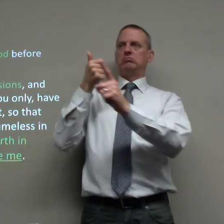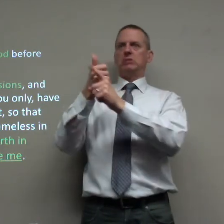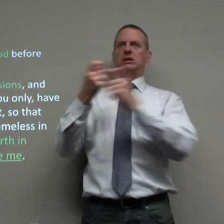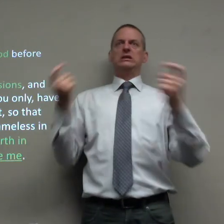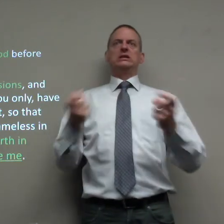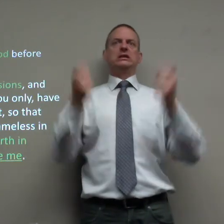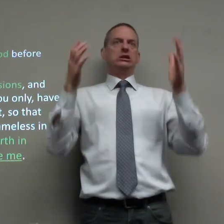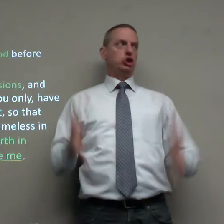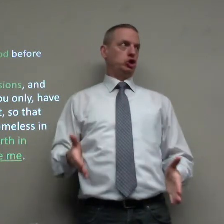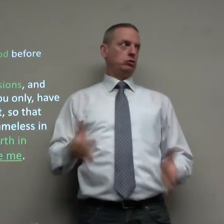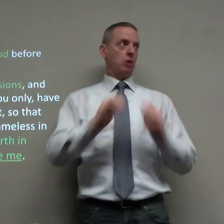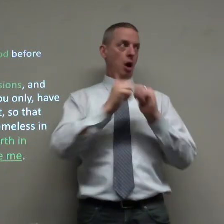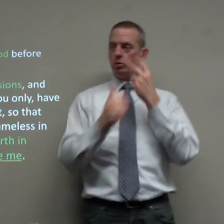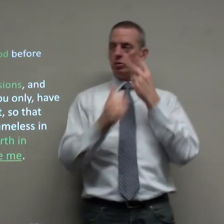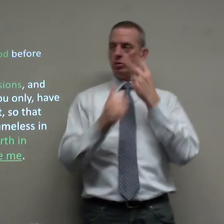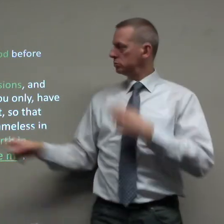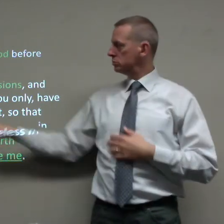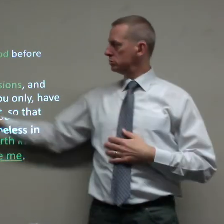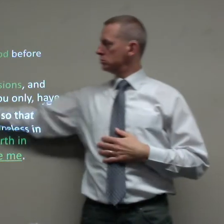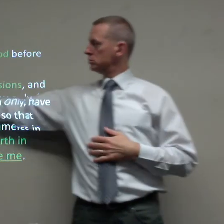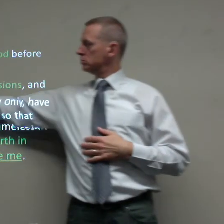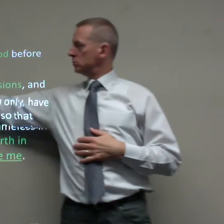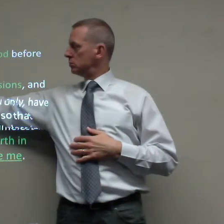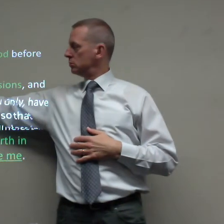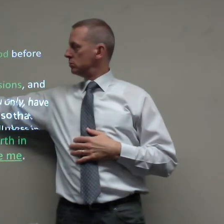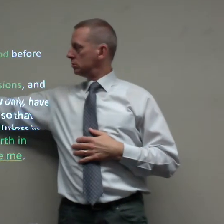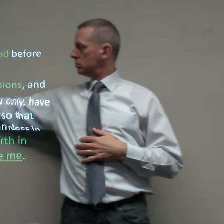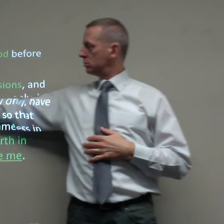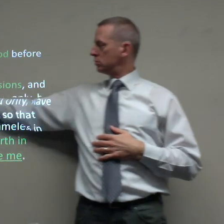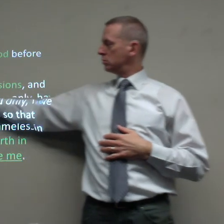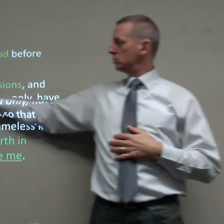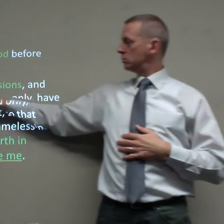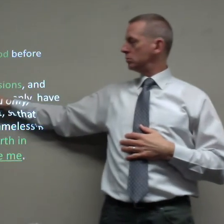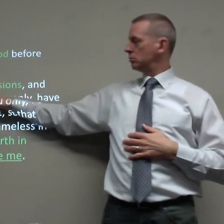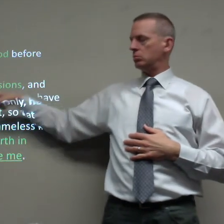realized that he himself is a sinner he said I know my transgression